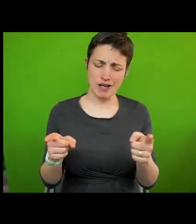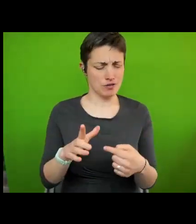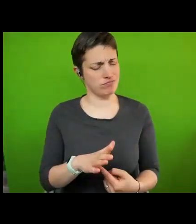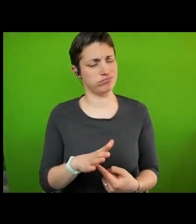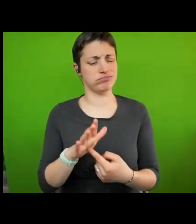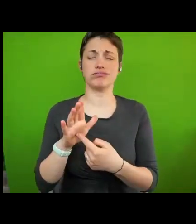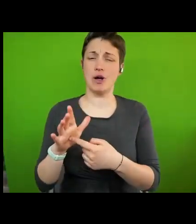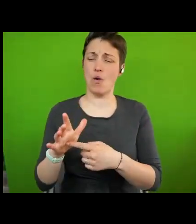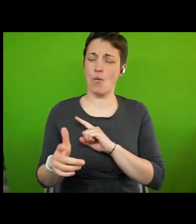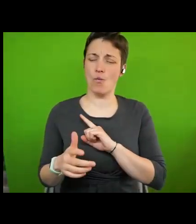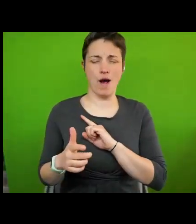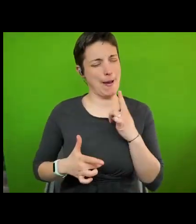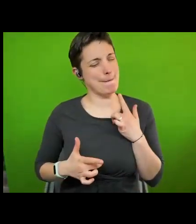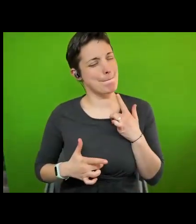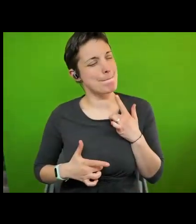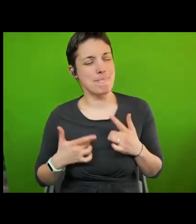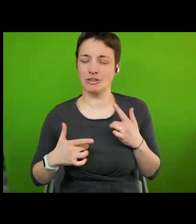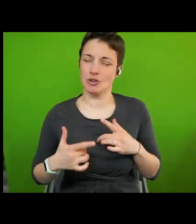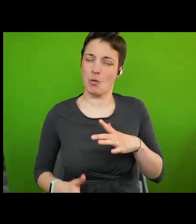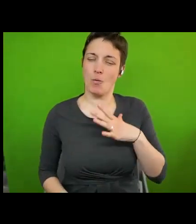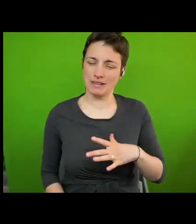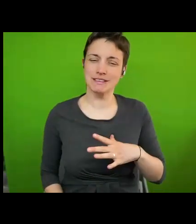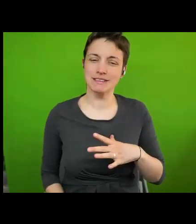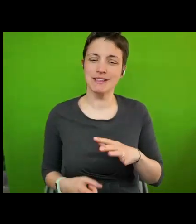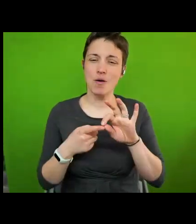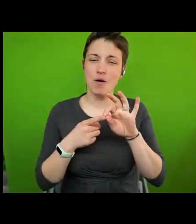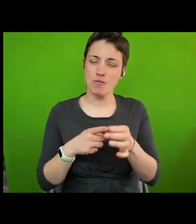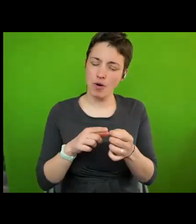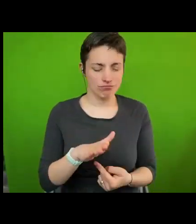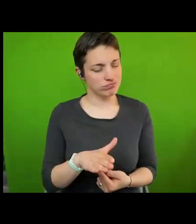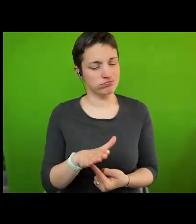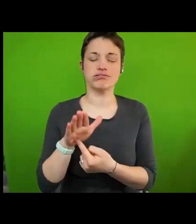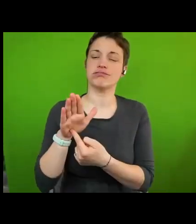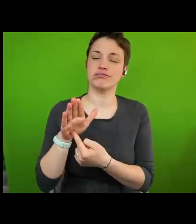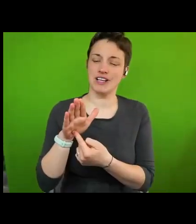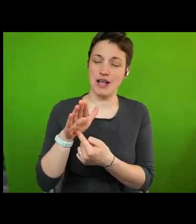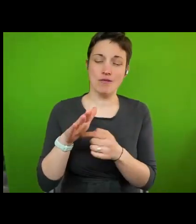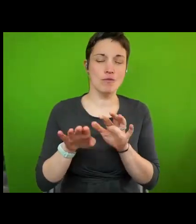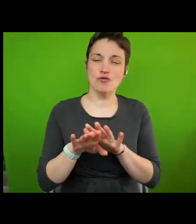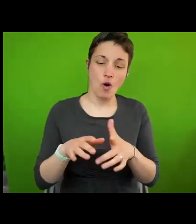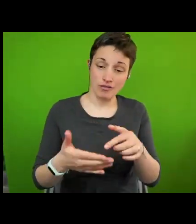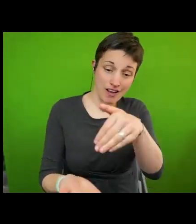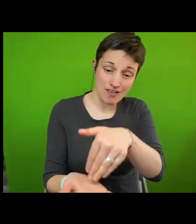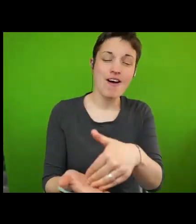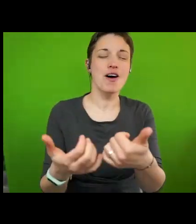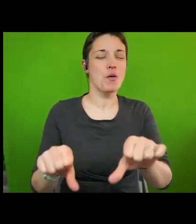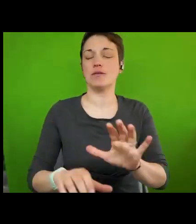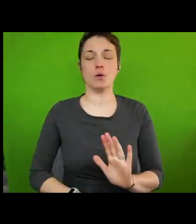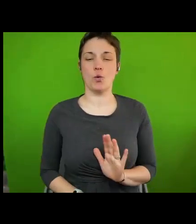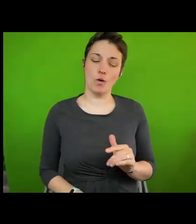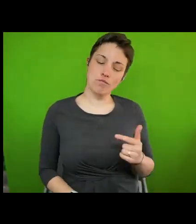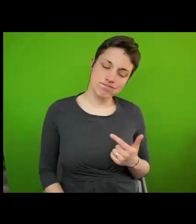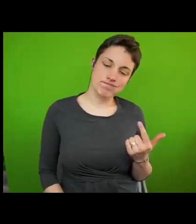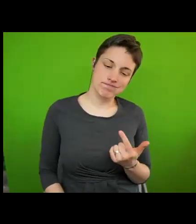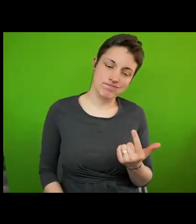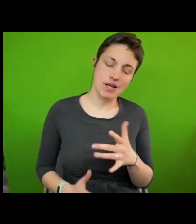an ambition, a significant point in a journey, not a destination. So it was an indication